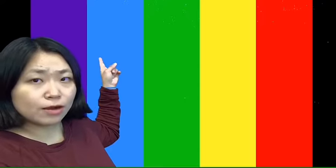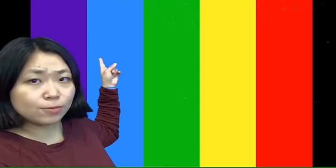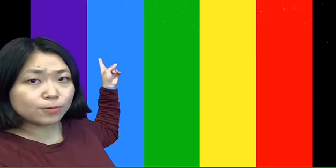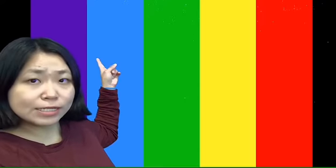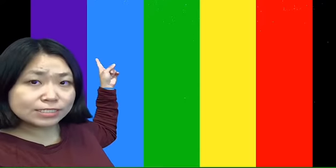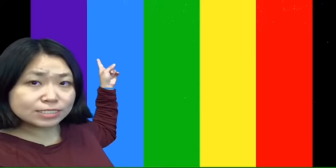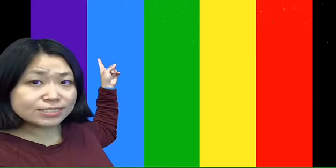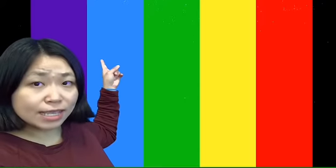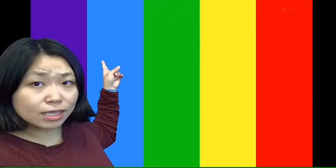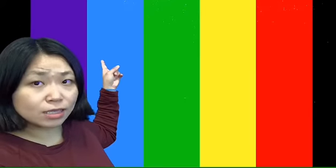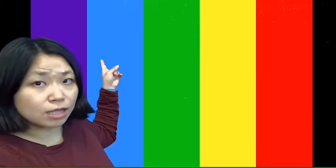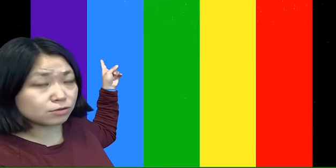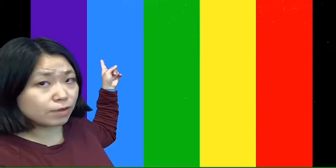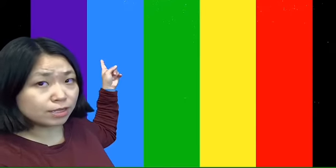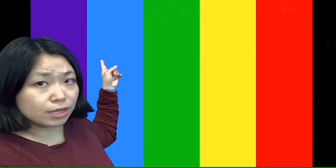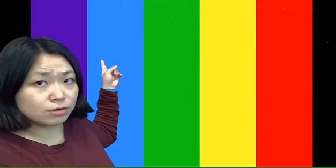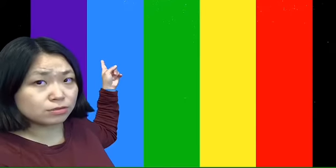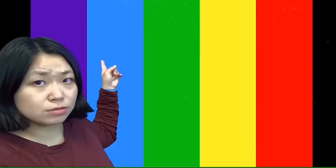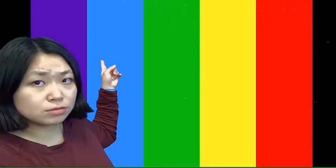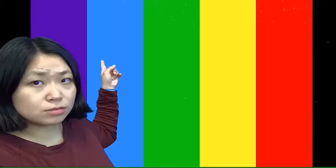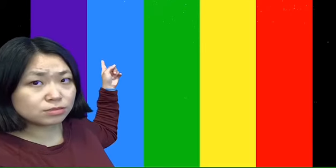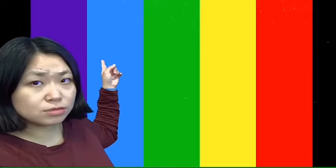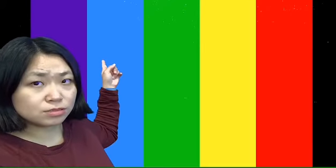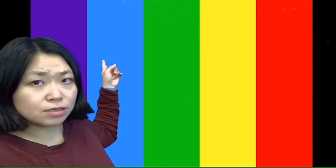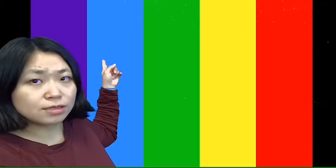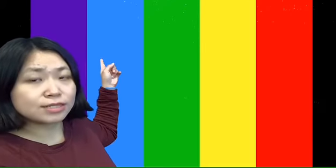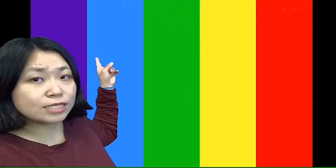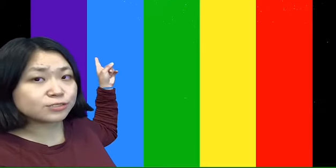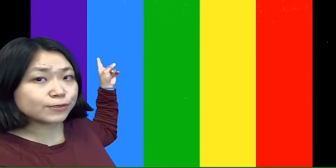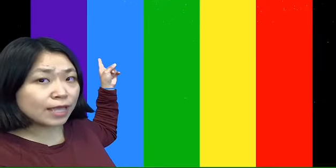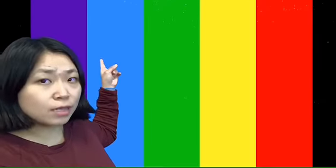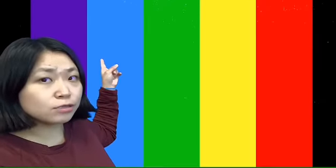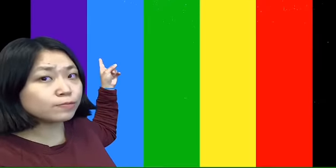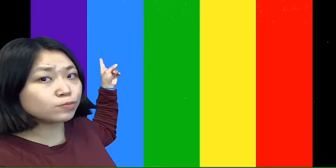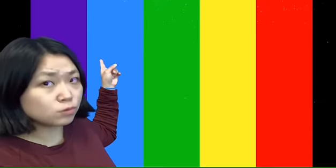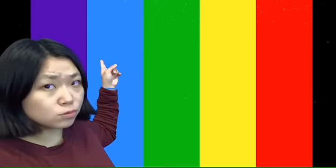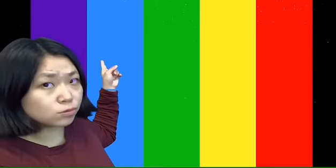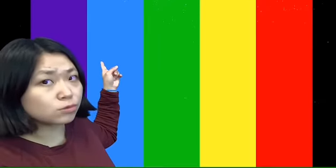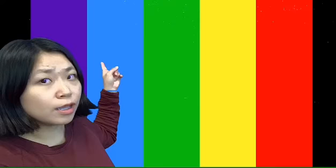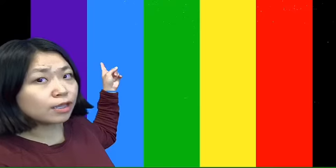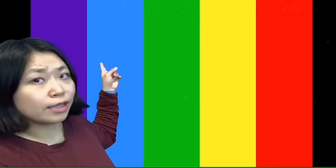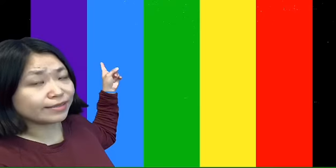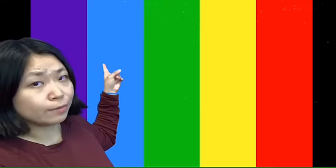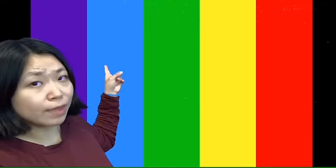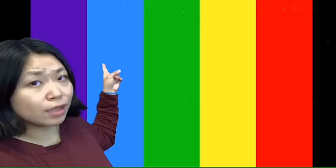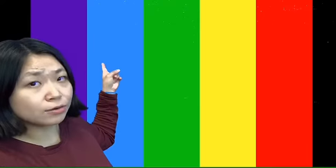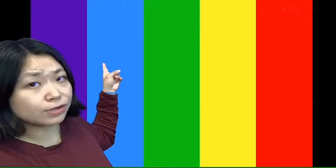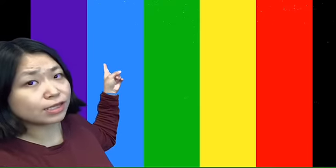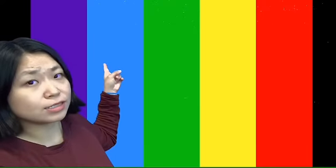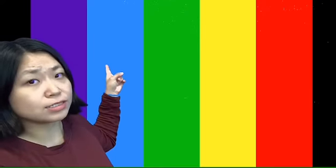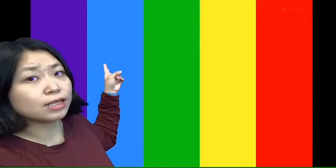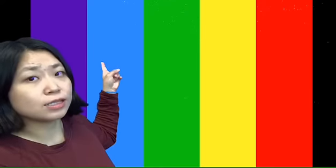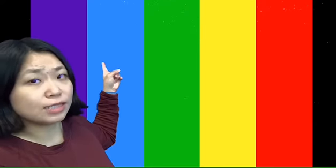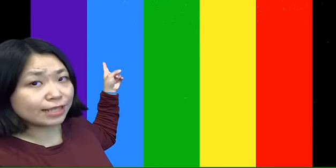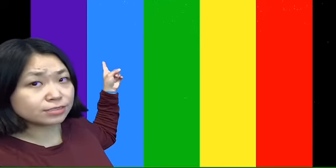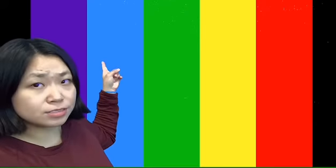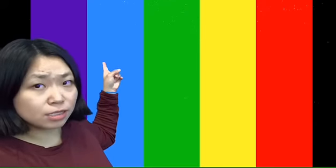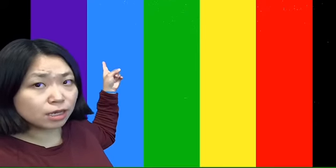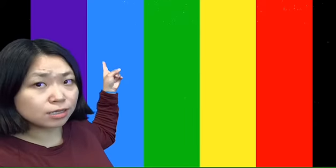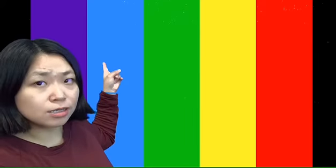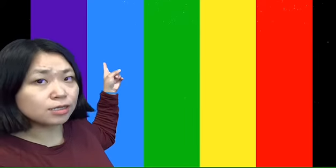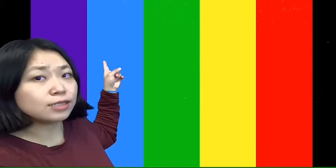Alright, what is the second color right here? That's color blue, and in Mandarin, it's